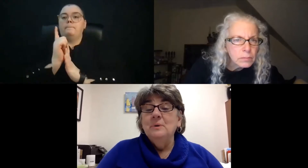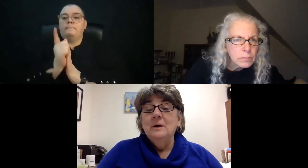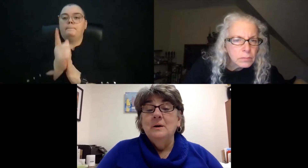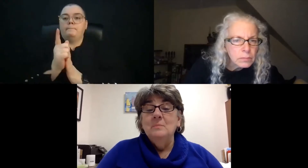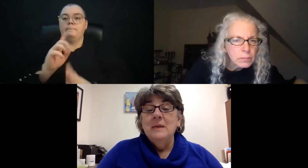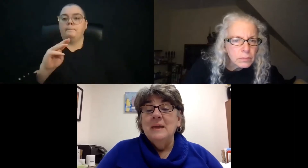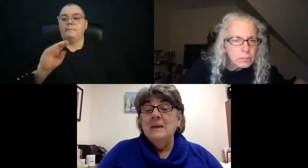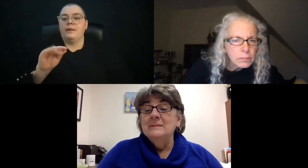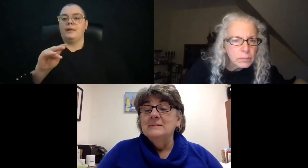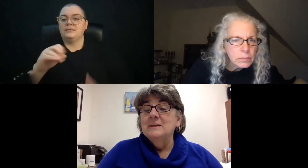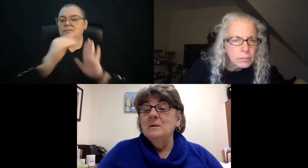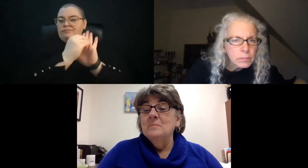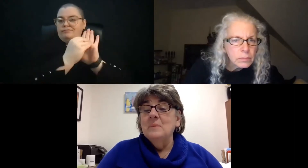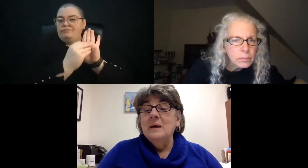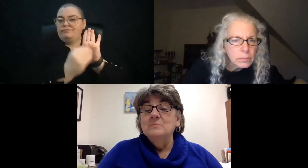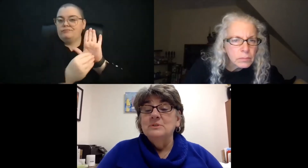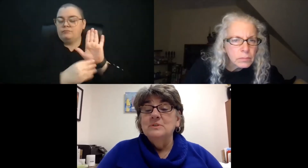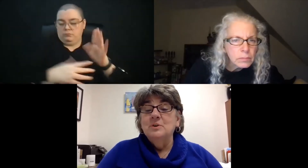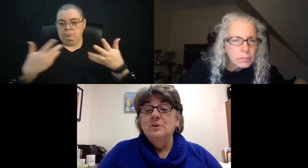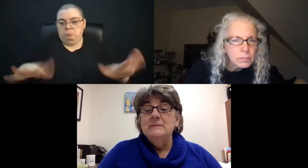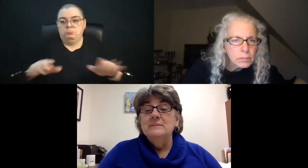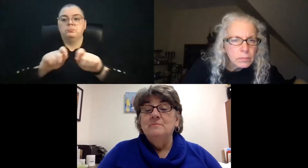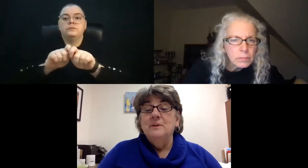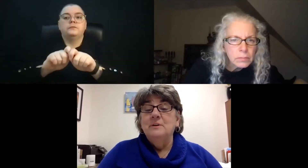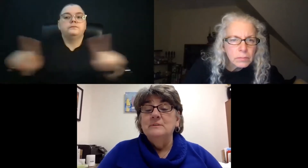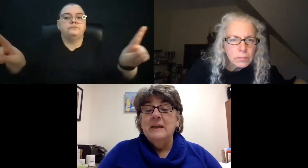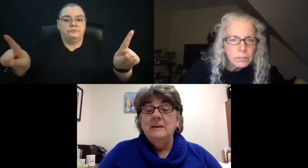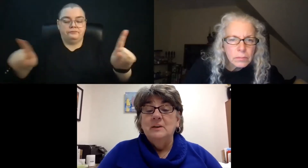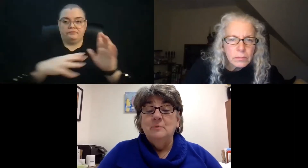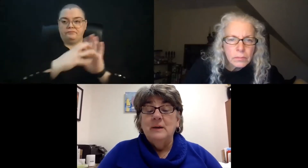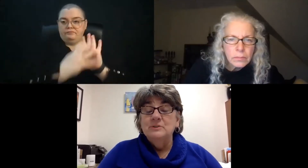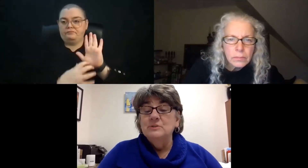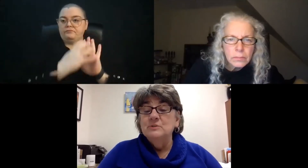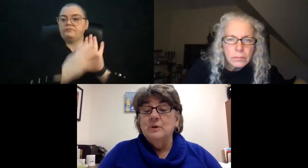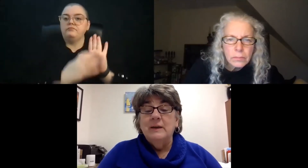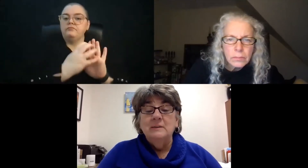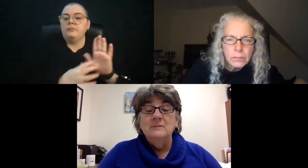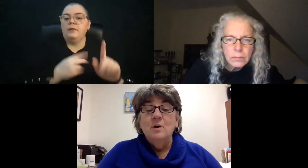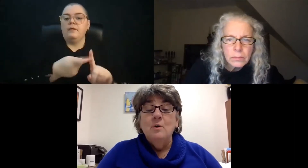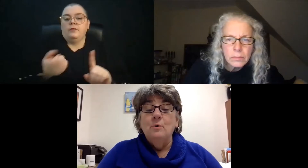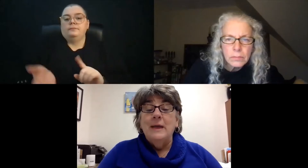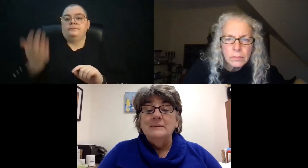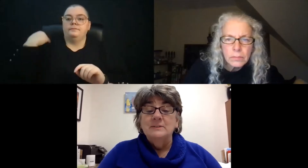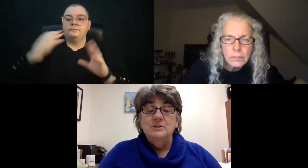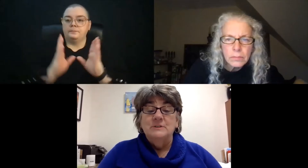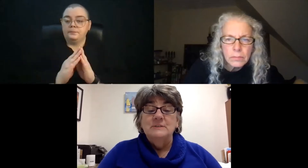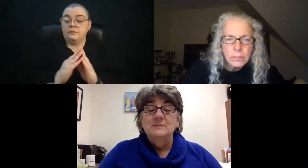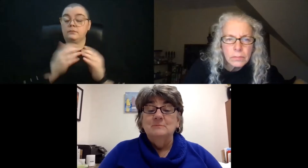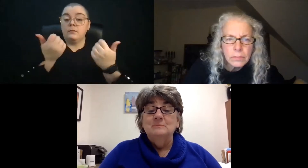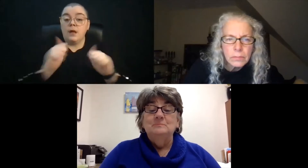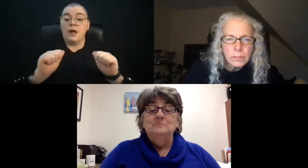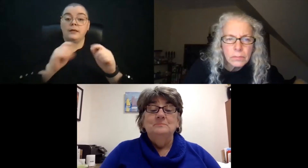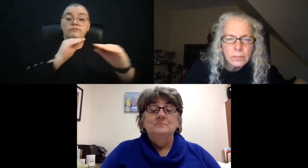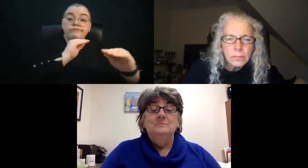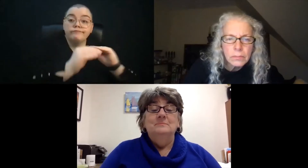you, and I'm just curious if there's any corrections or edits or additions.